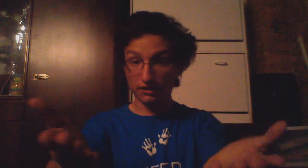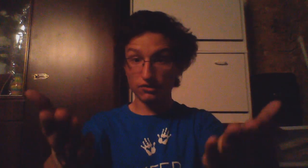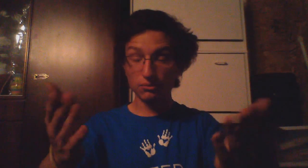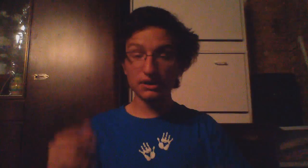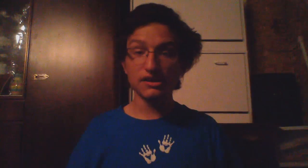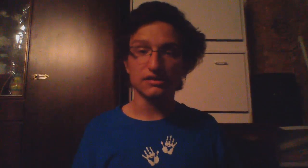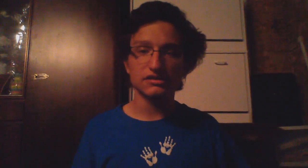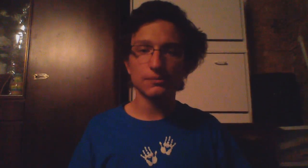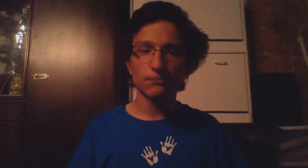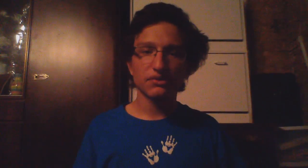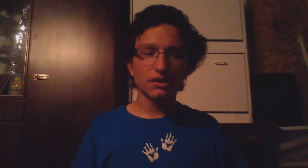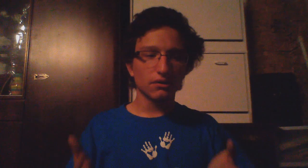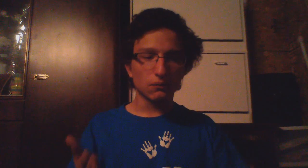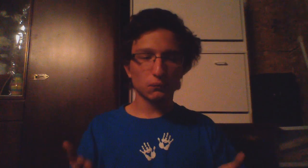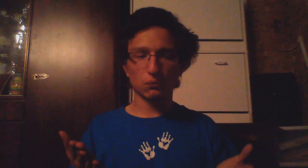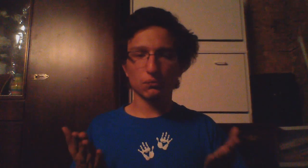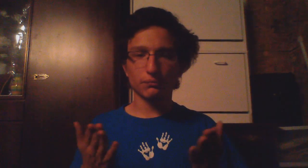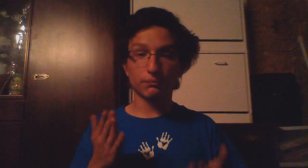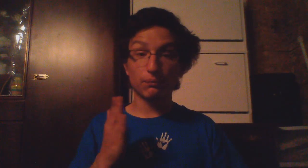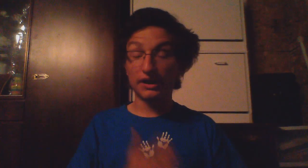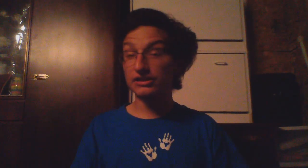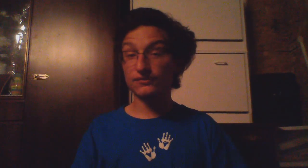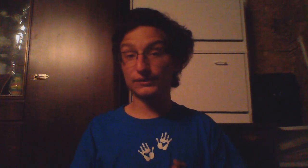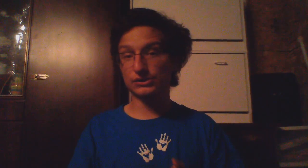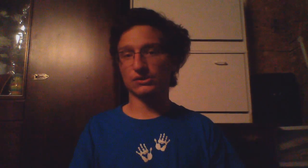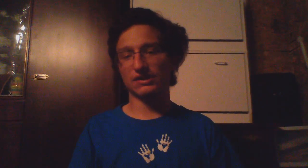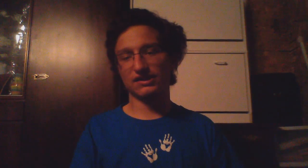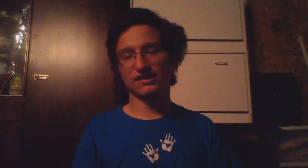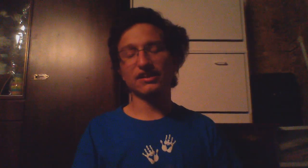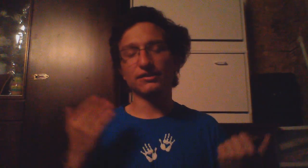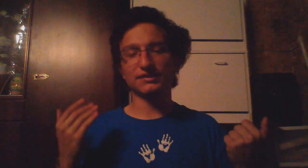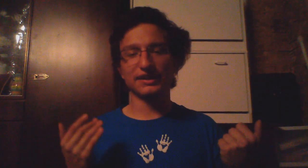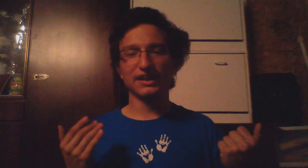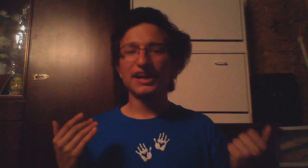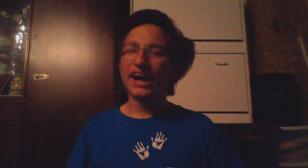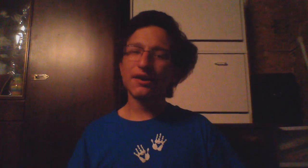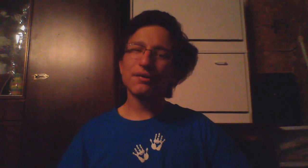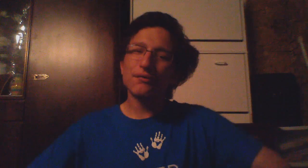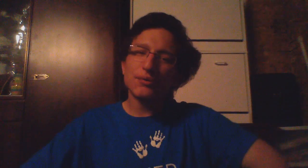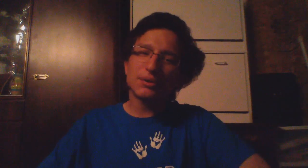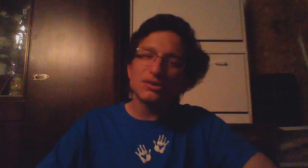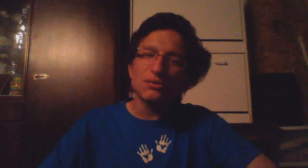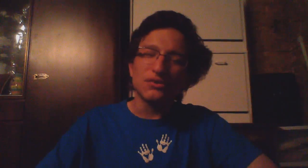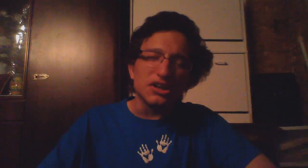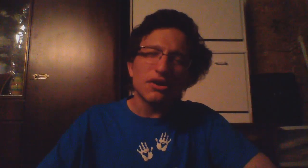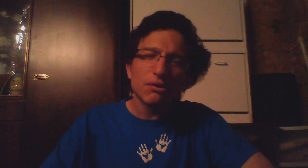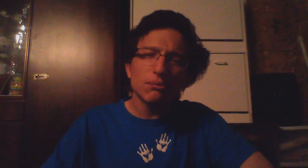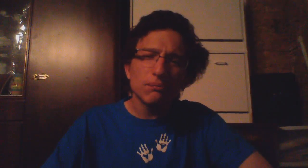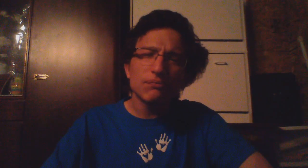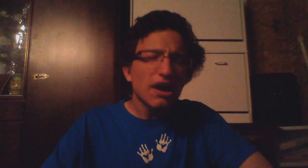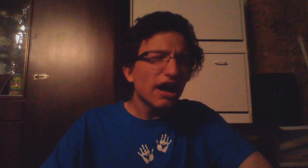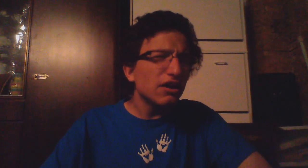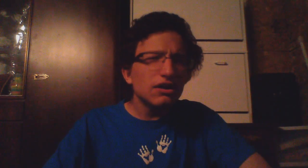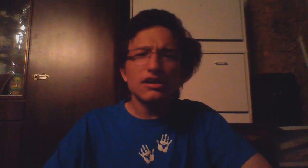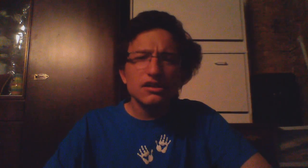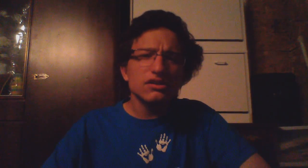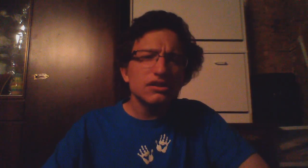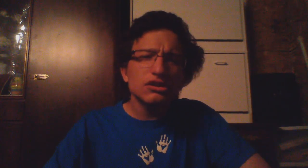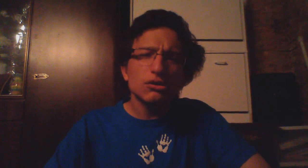doing this when I first started this I was like I don't know if I'm gonna do video I could easily do